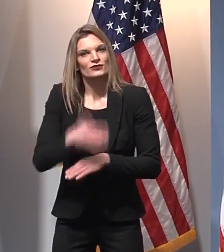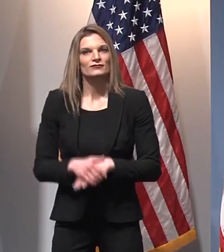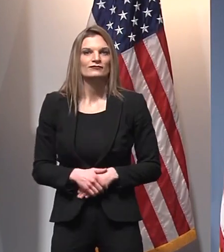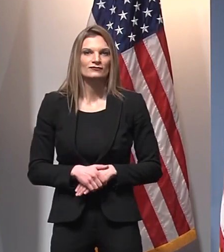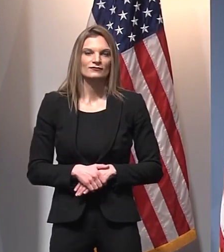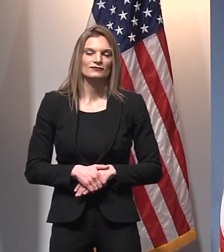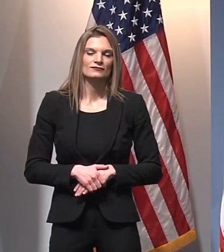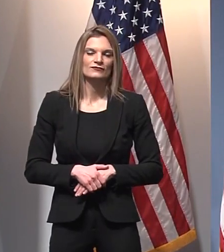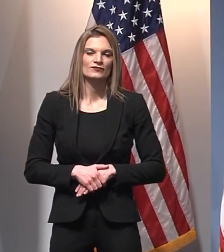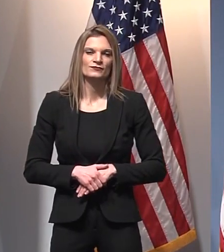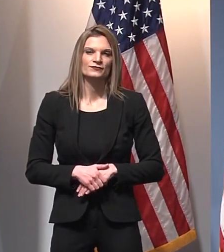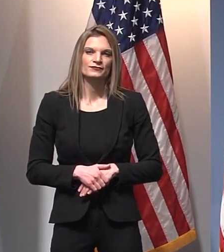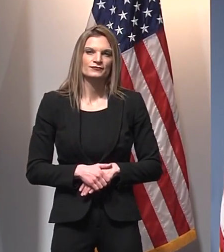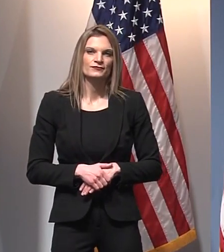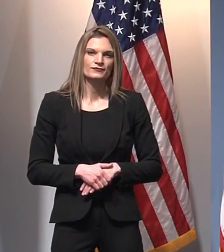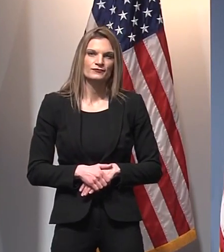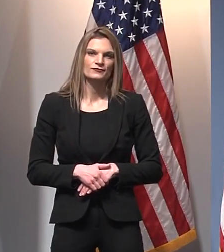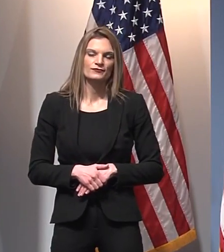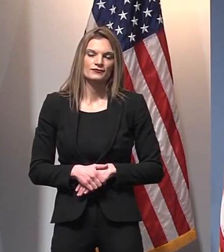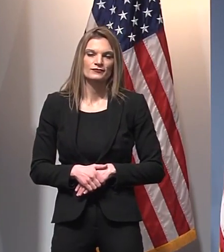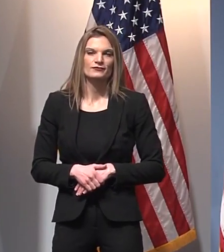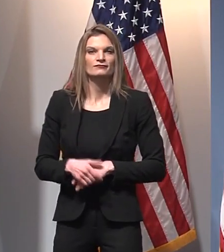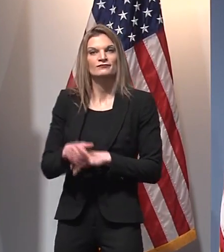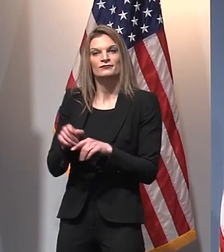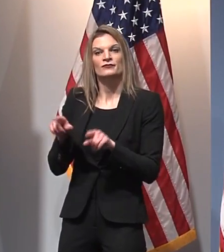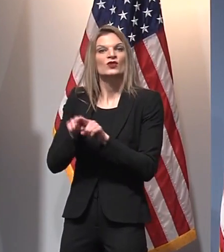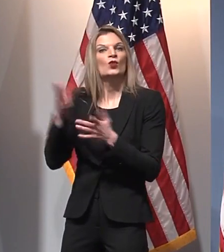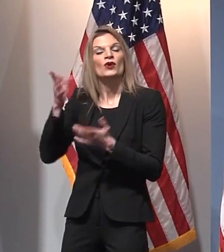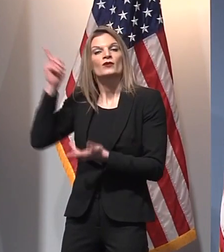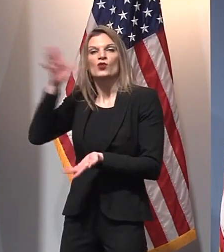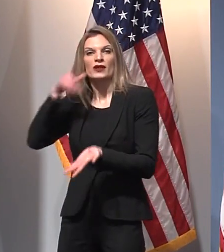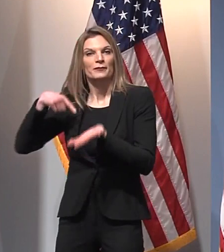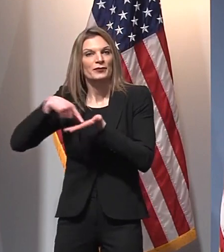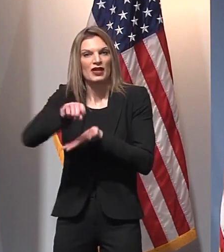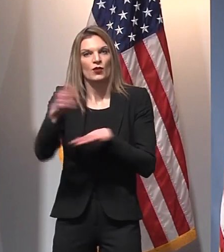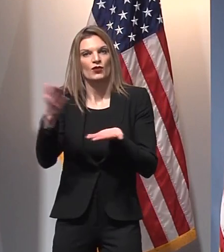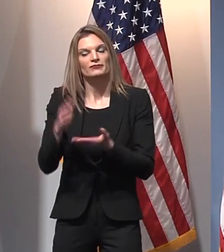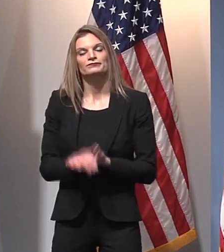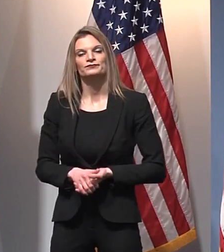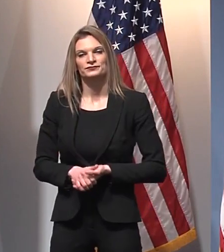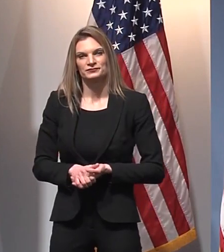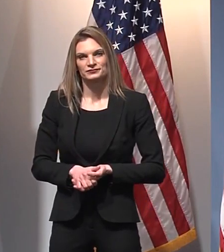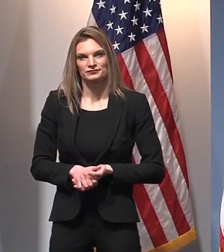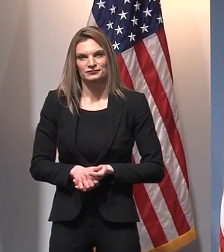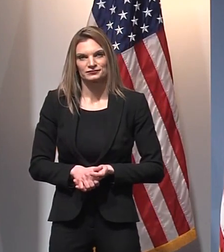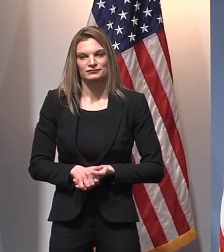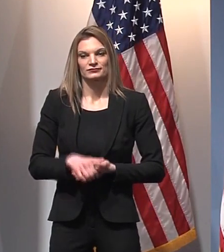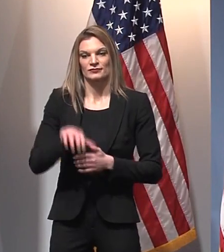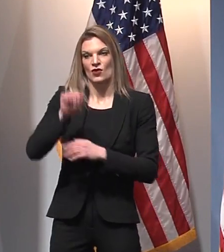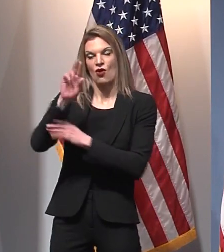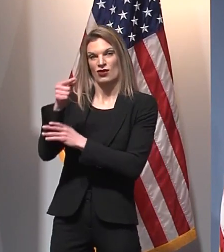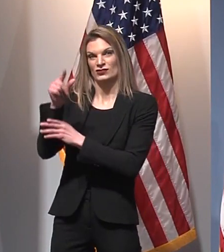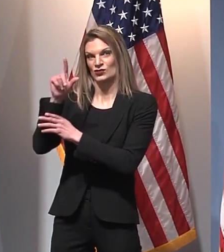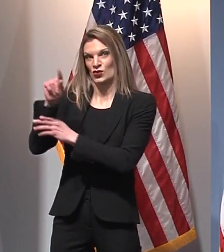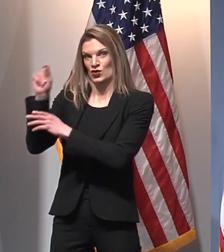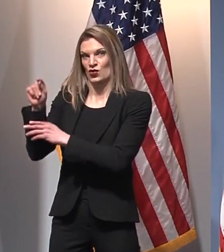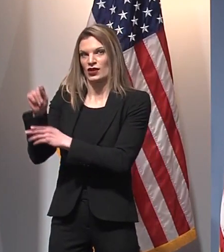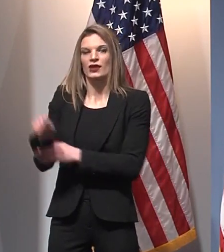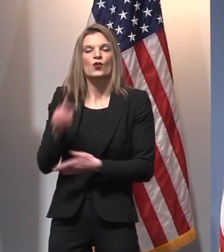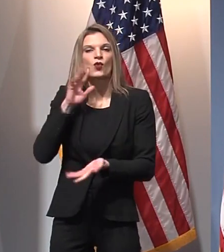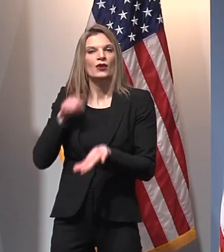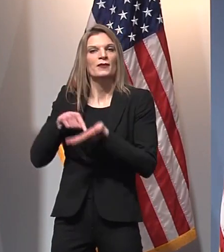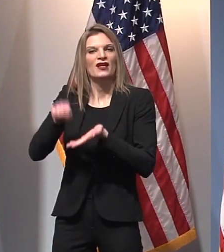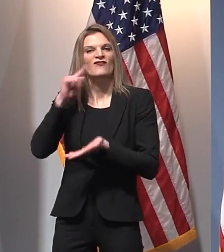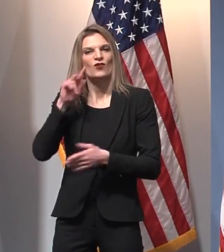that they are approving 100% reimbursement retroactive coverage through August of 2020 for the